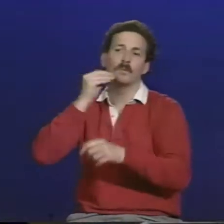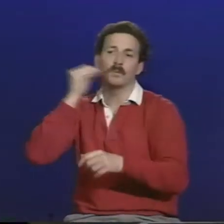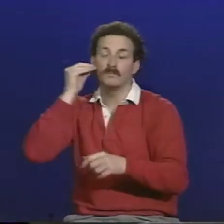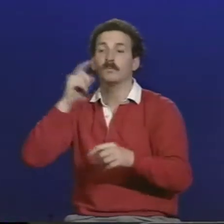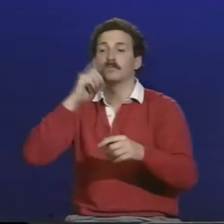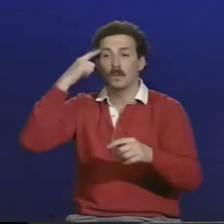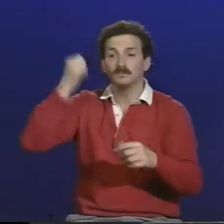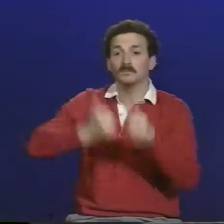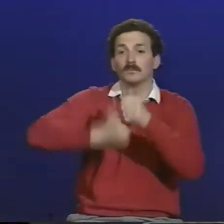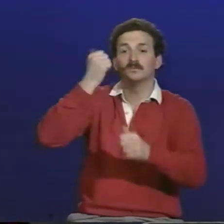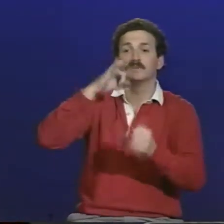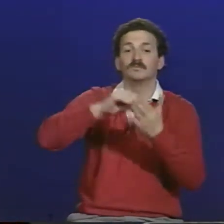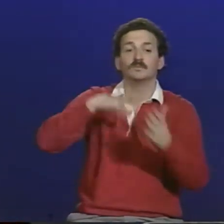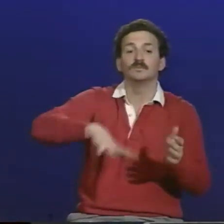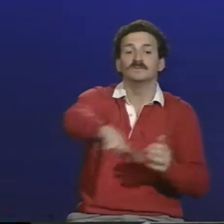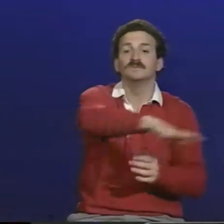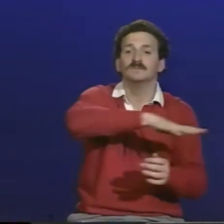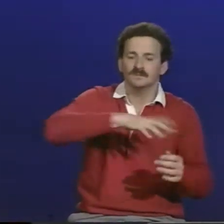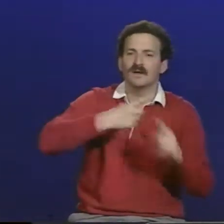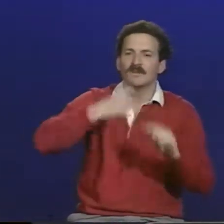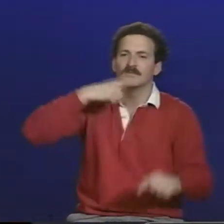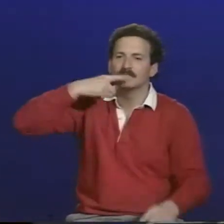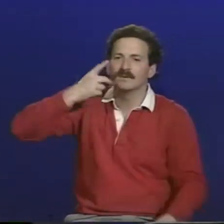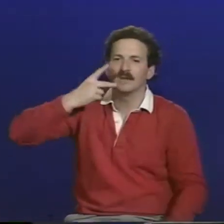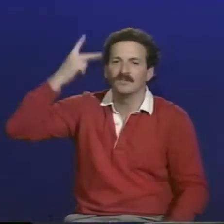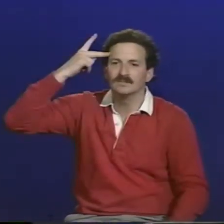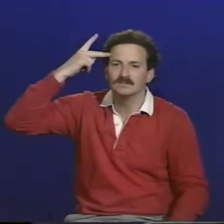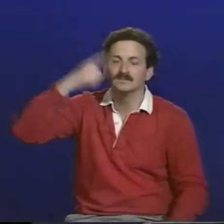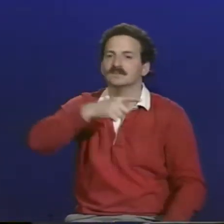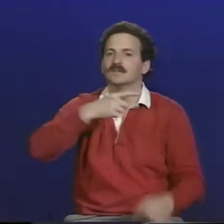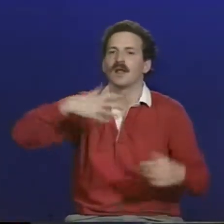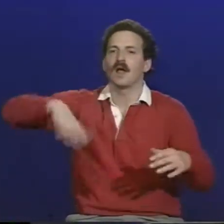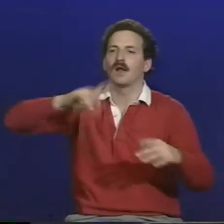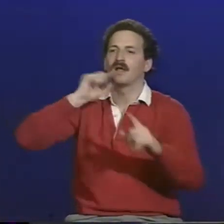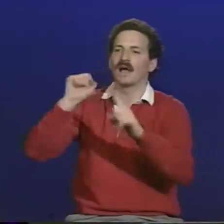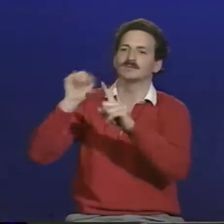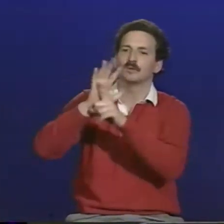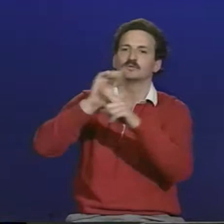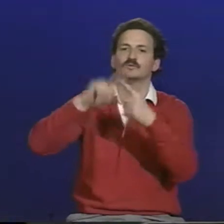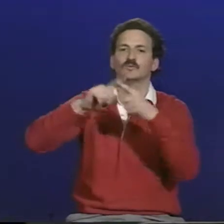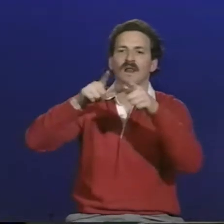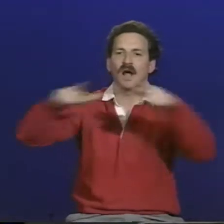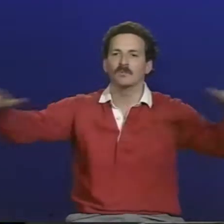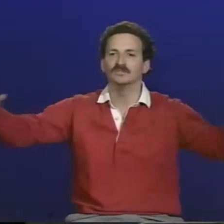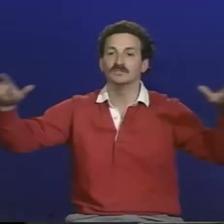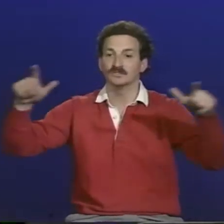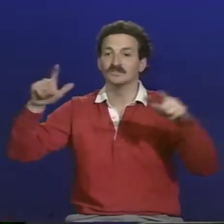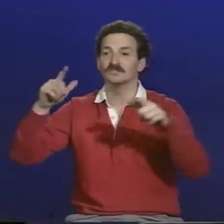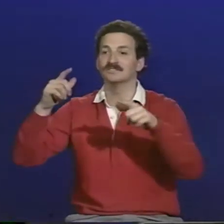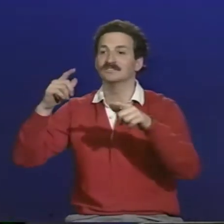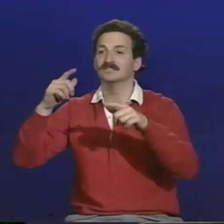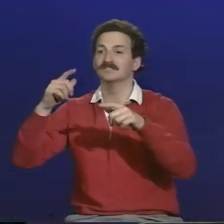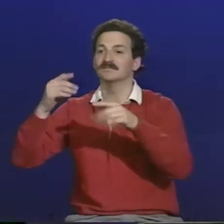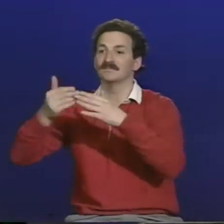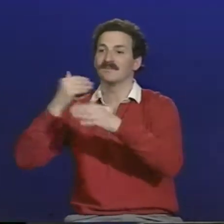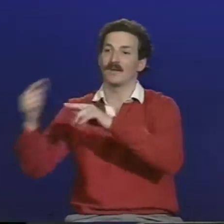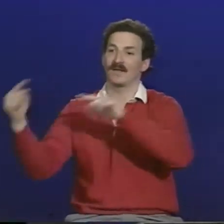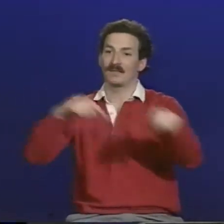Because some of the kids have not had an opportunity to learn at home like some of the others have, because many of them have hearing parents, so they haven't really had exposure to language yet